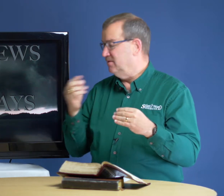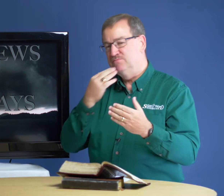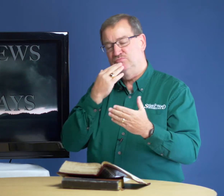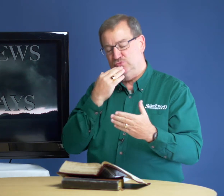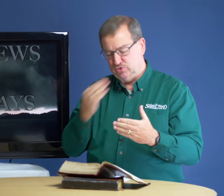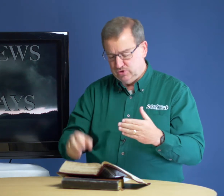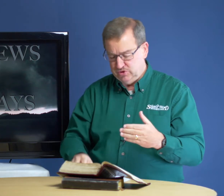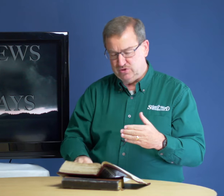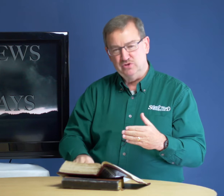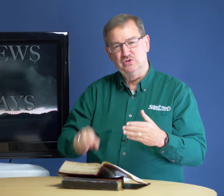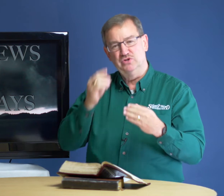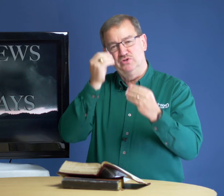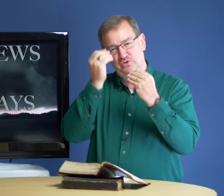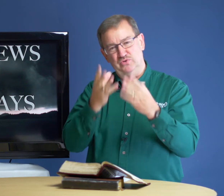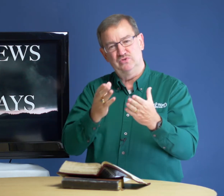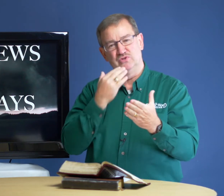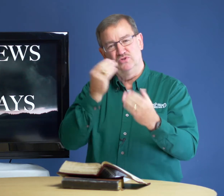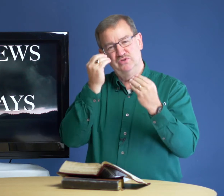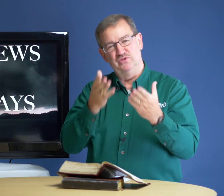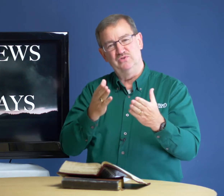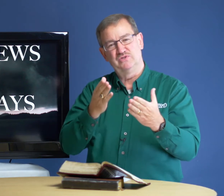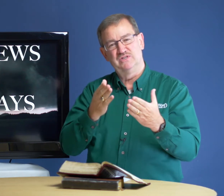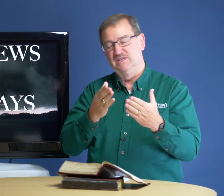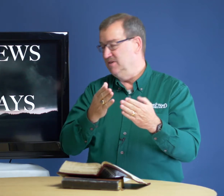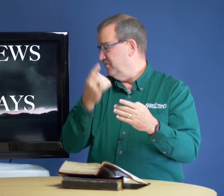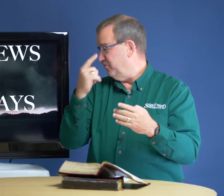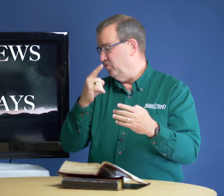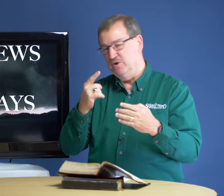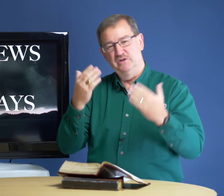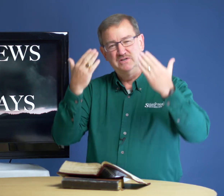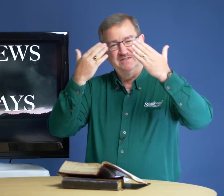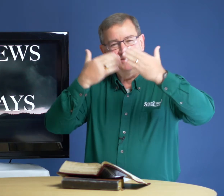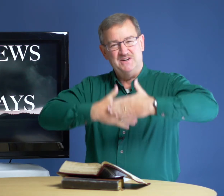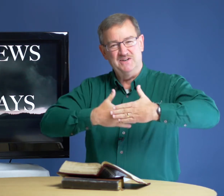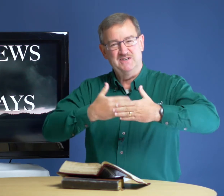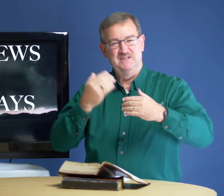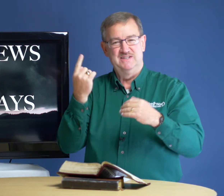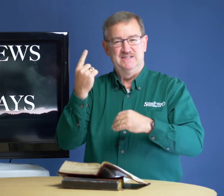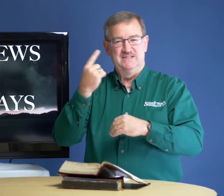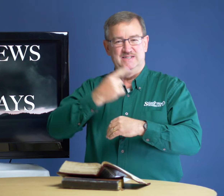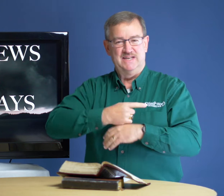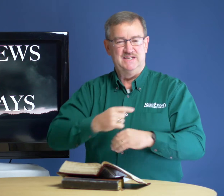good news, good news for dark days.